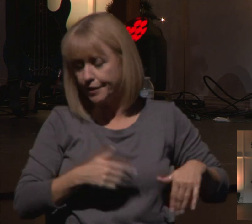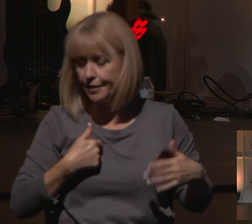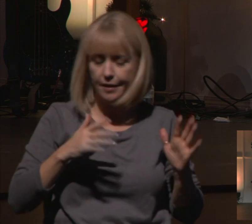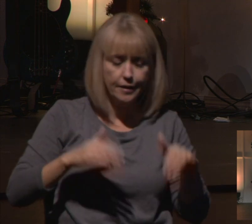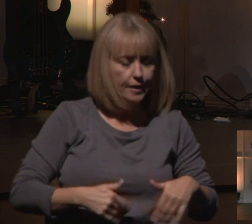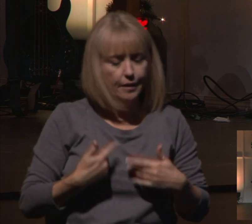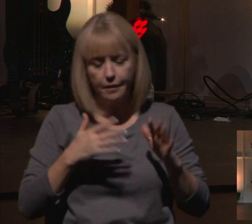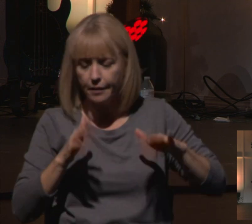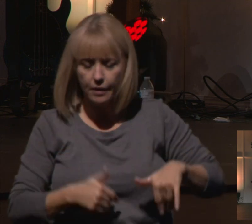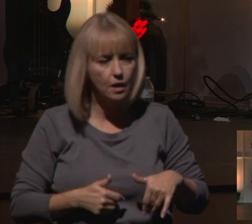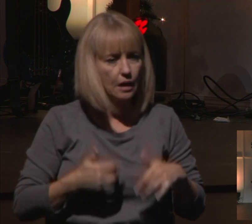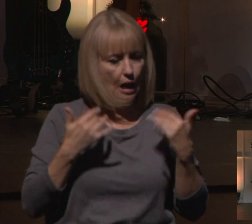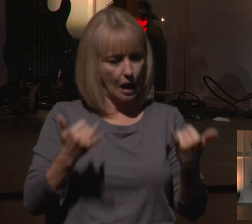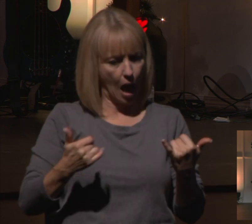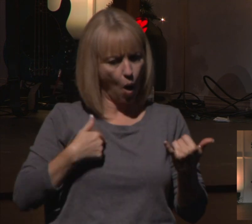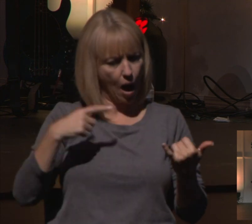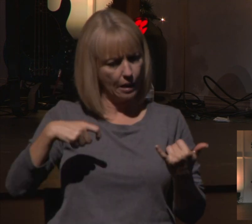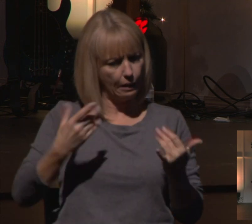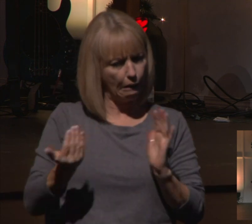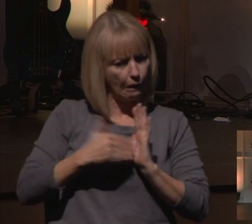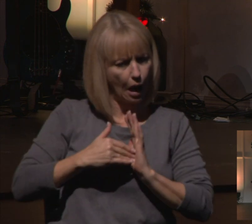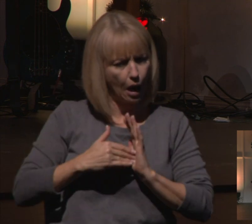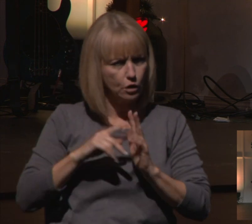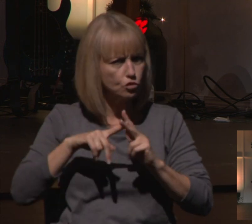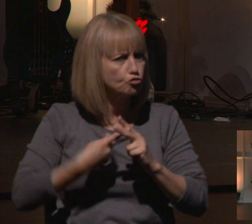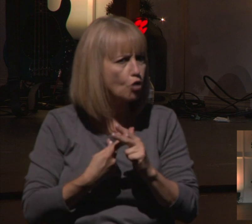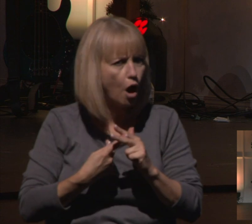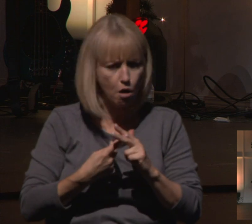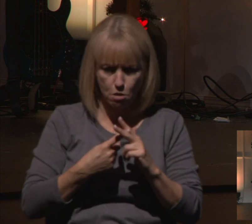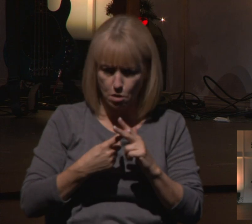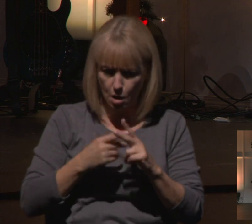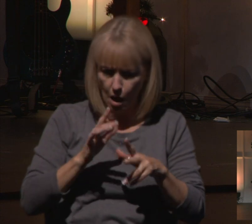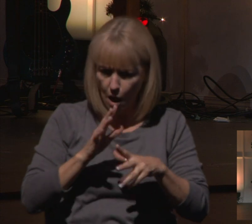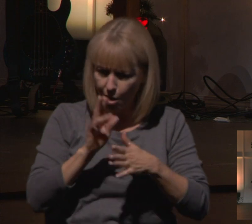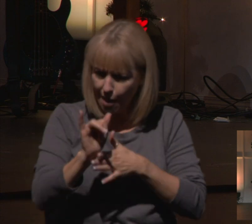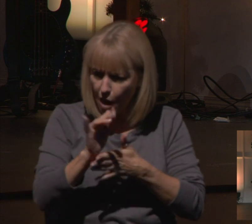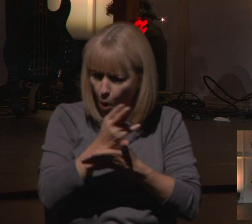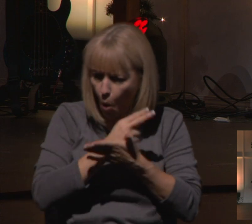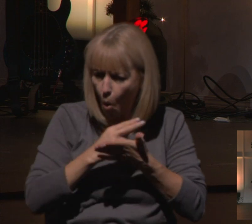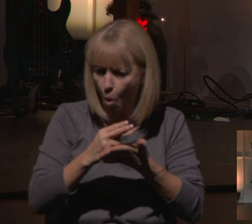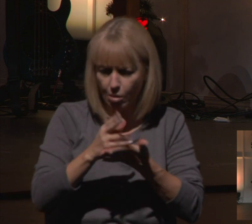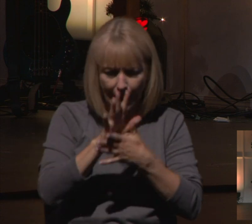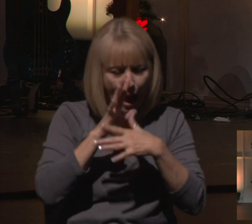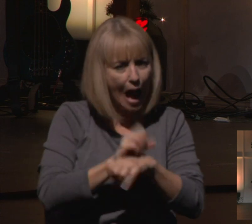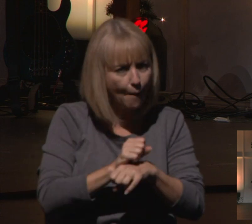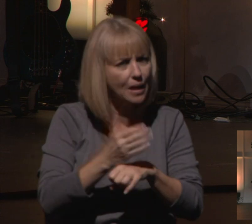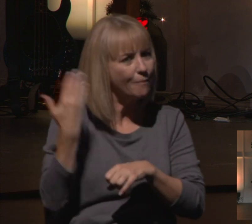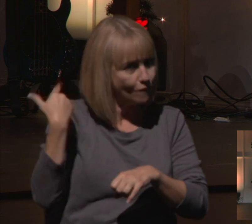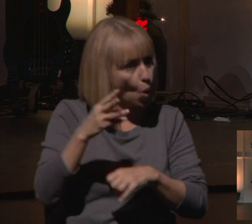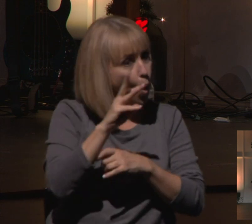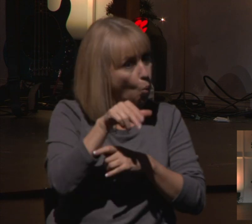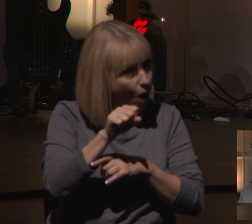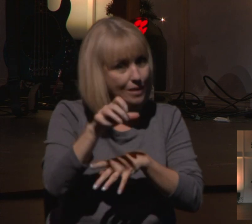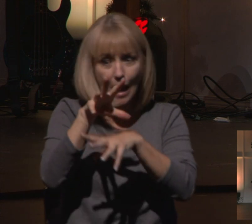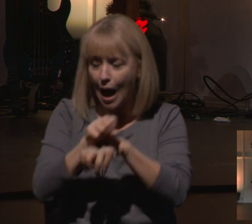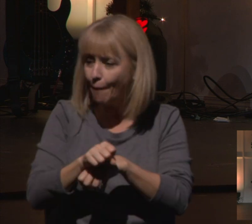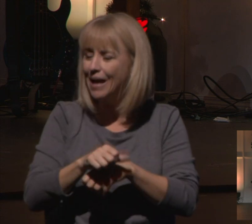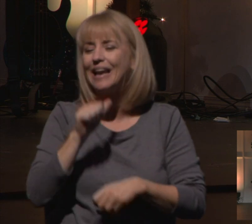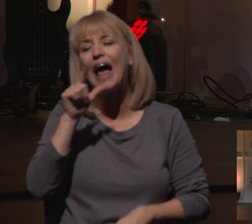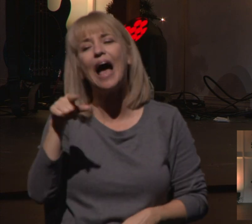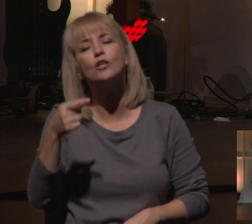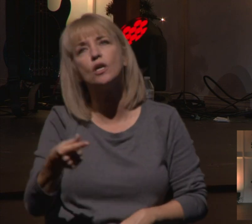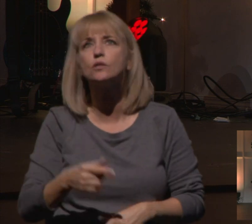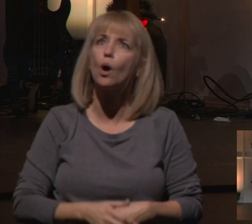where I can draw closer to God? We need to renew some holy habits and not just practical habits and